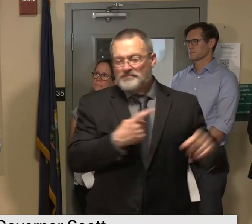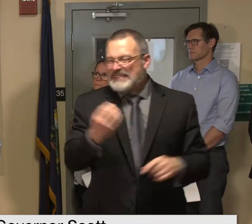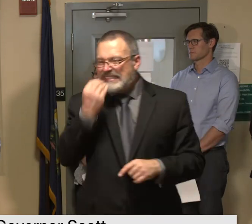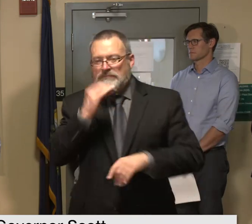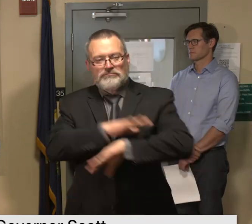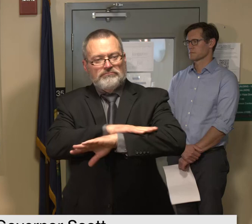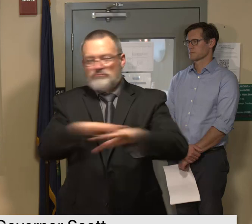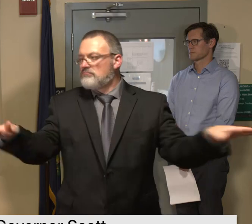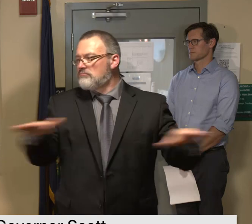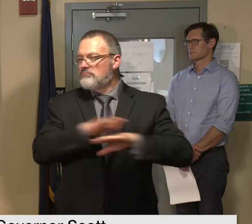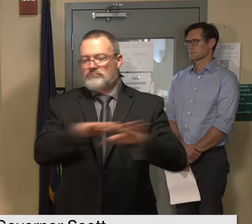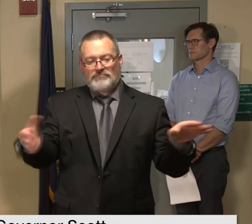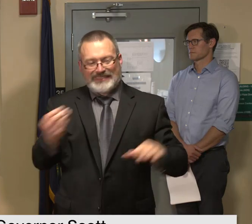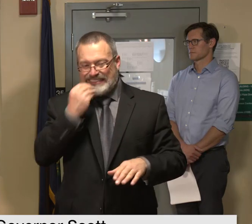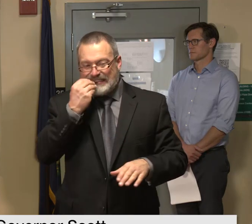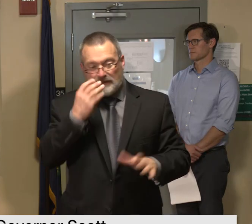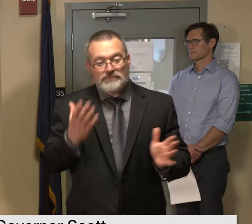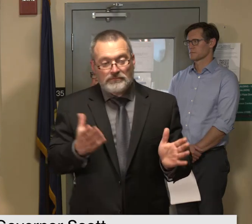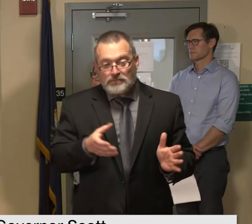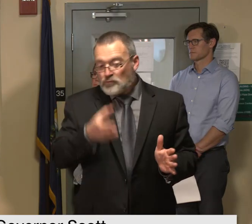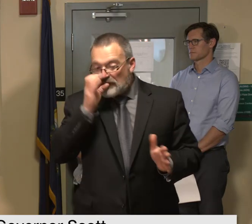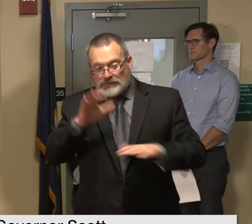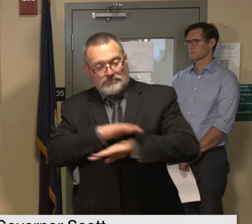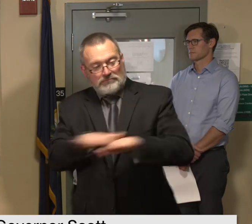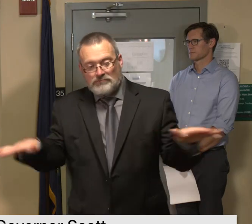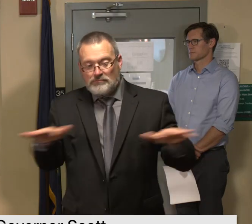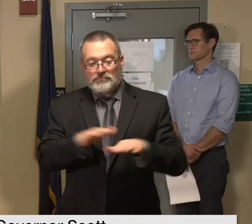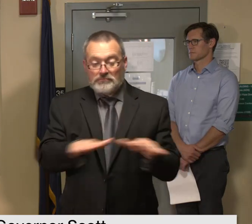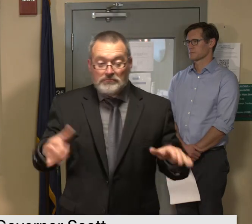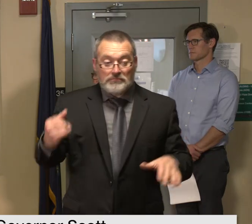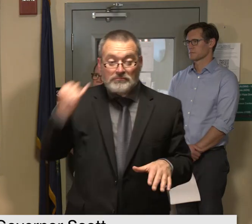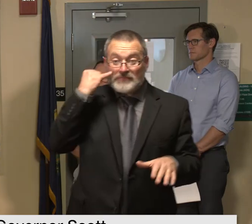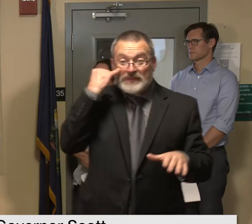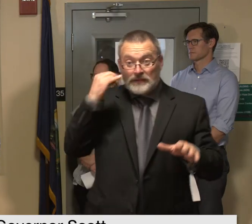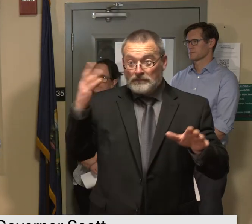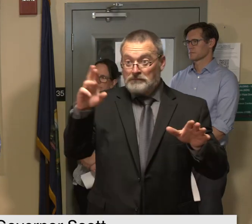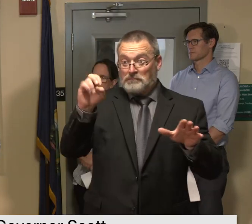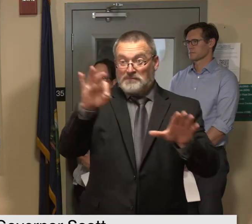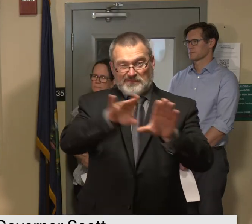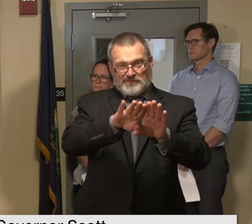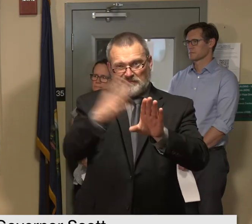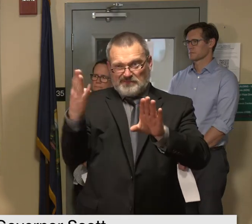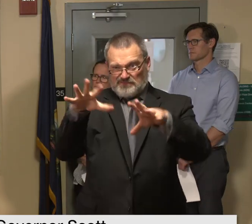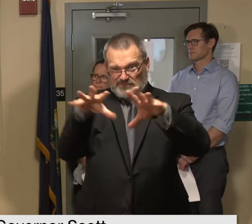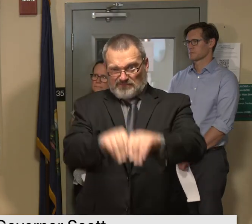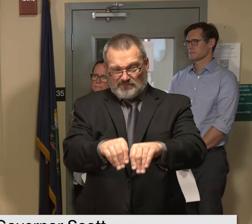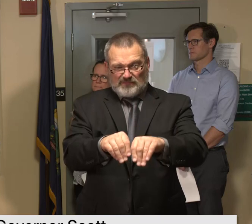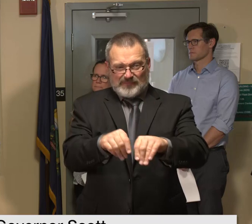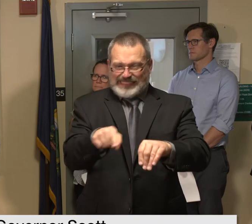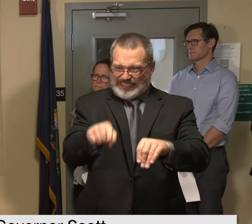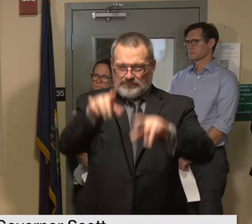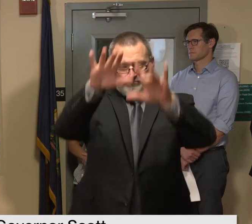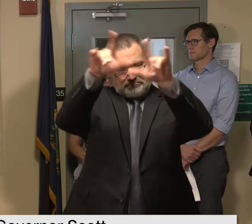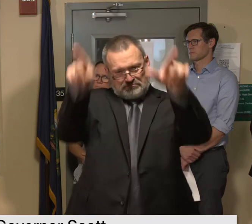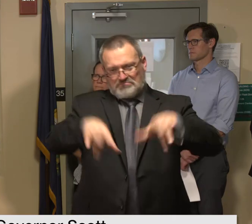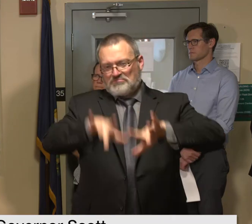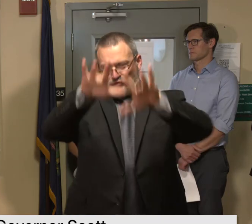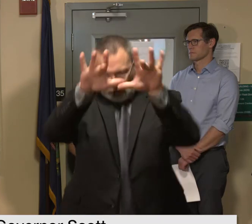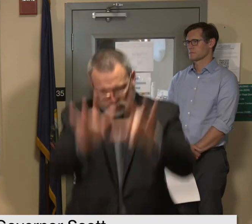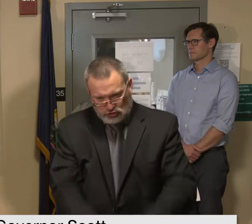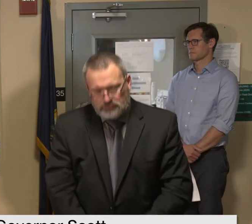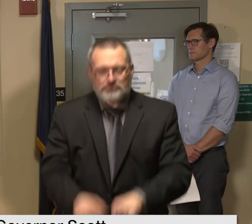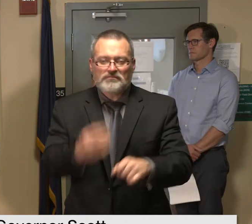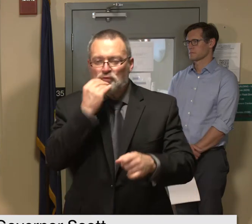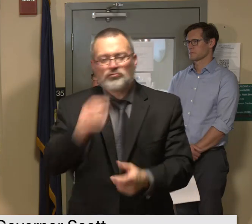foods that have not been refrigerated properly for more than a day you can find more information